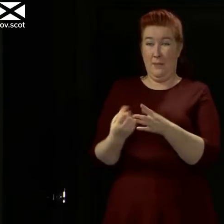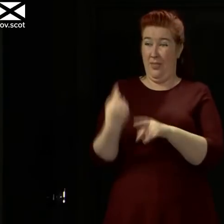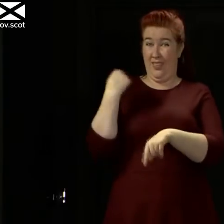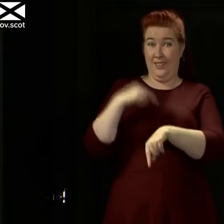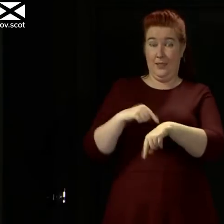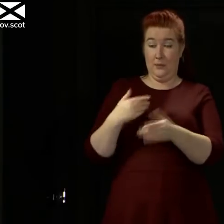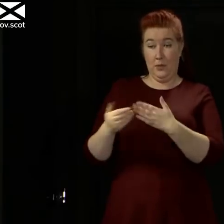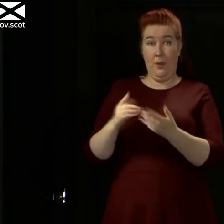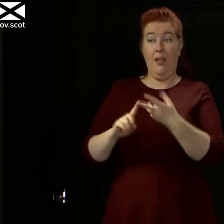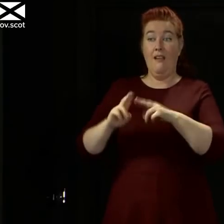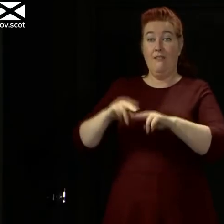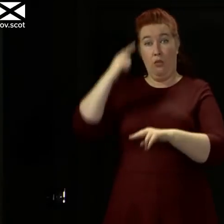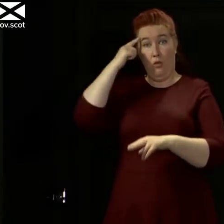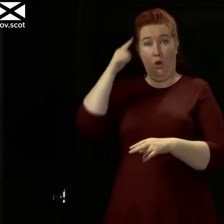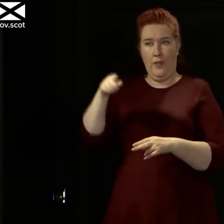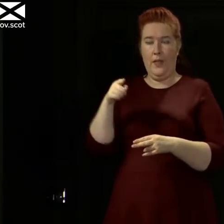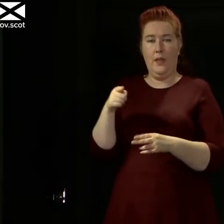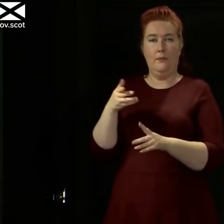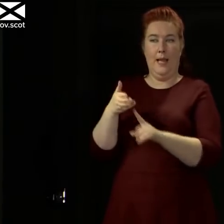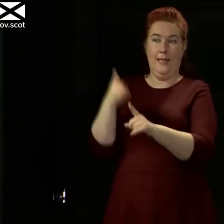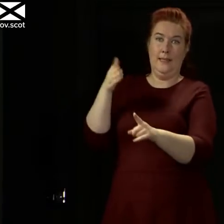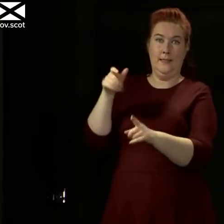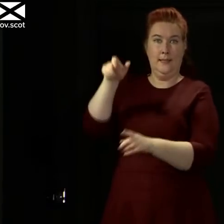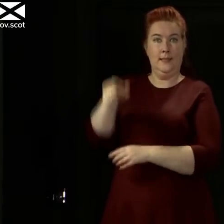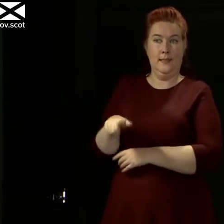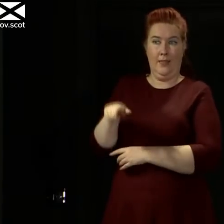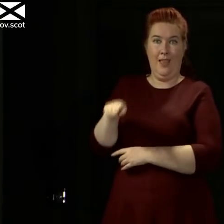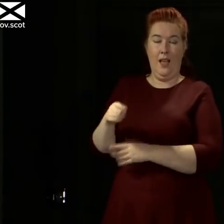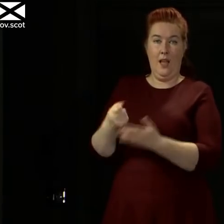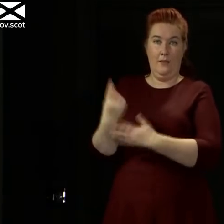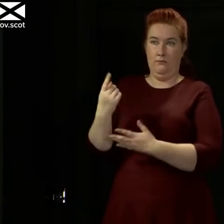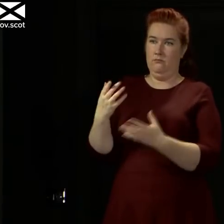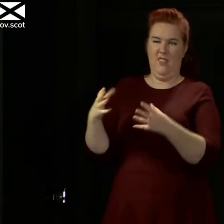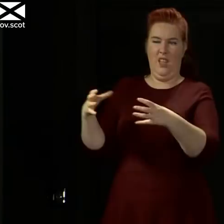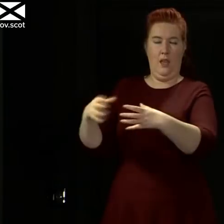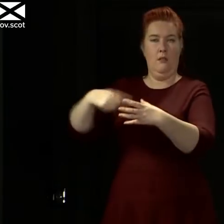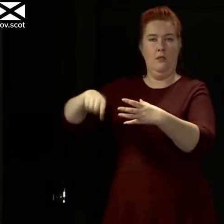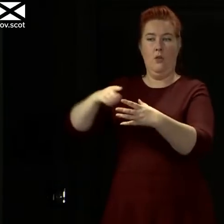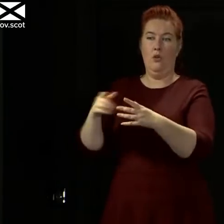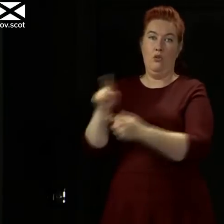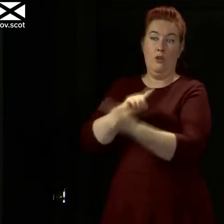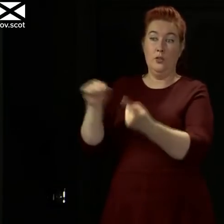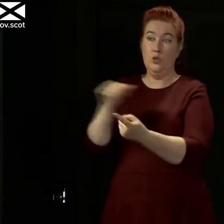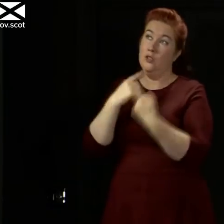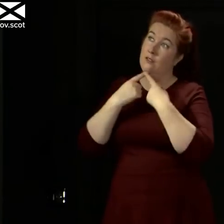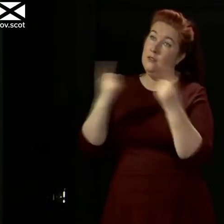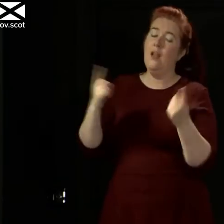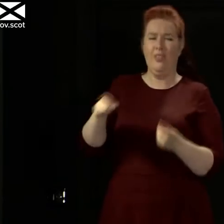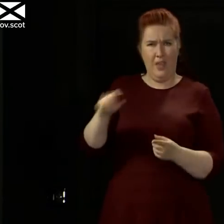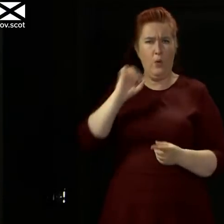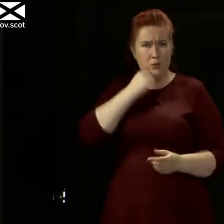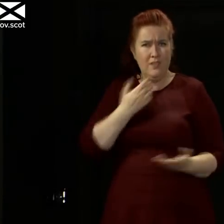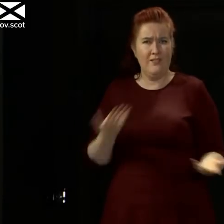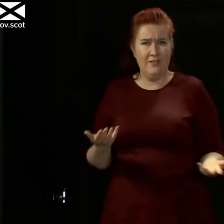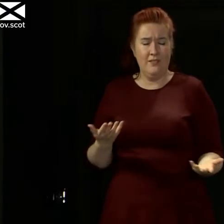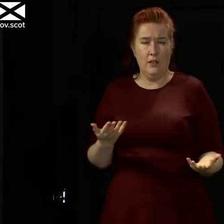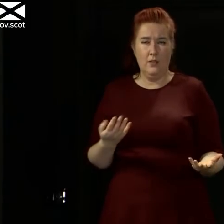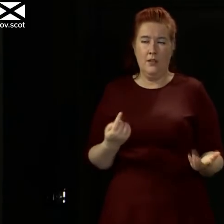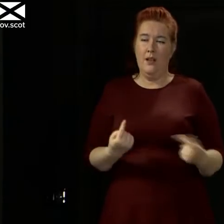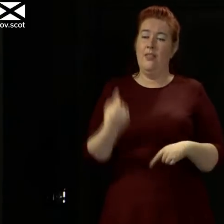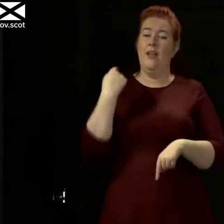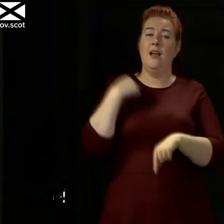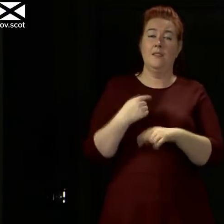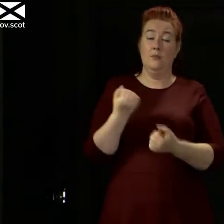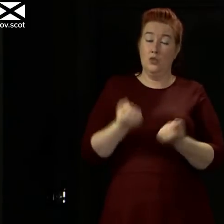identity of that event should have been made public, they would have made that public and these are judgments I've said before that as we get into